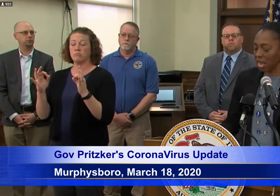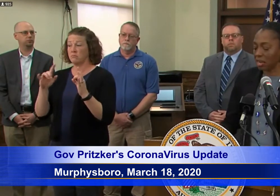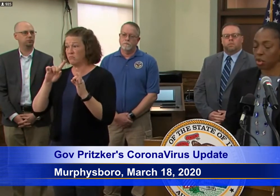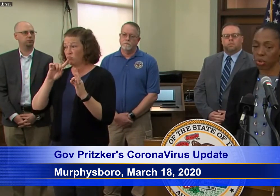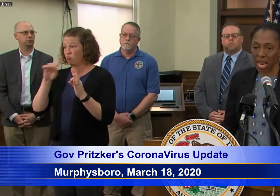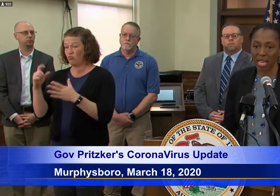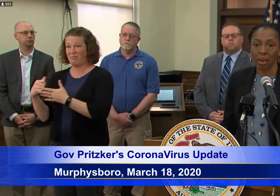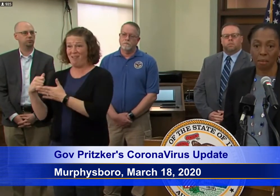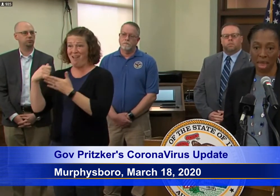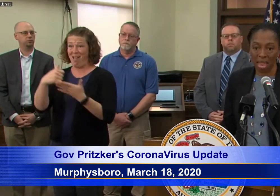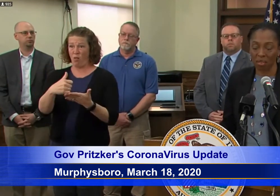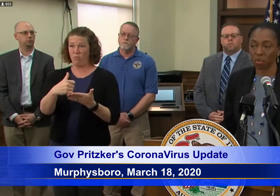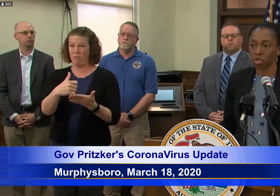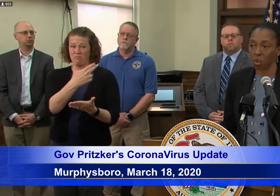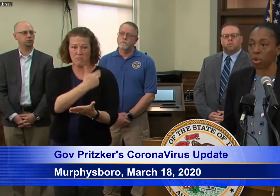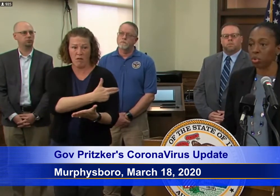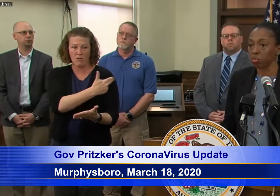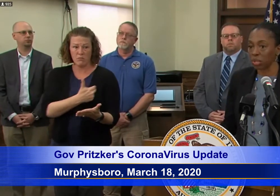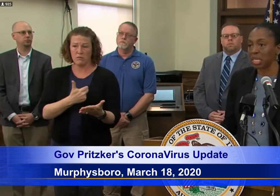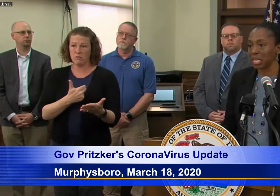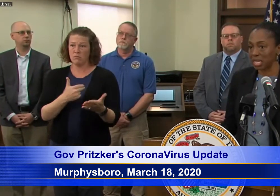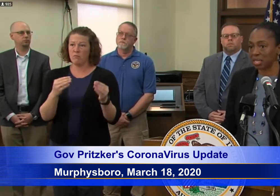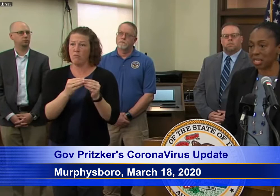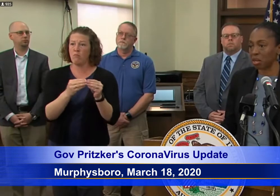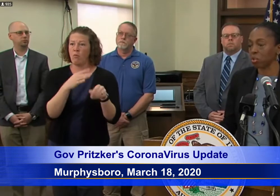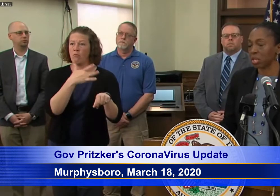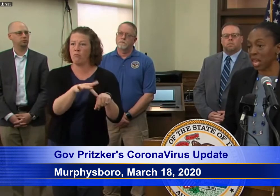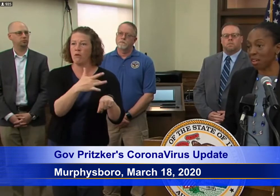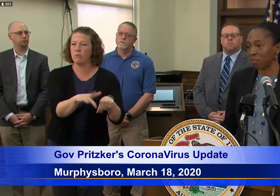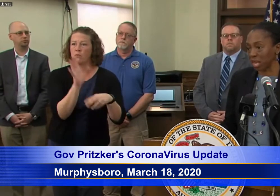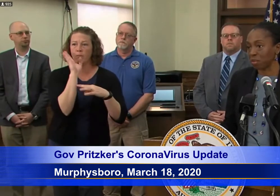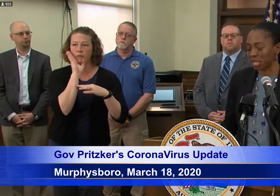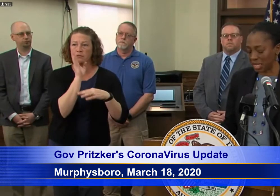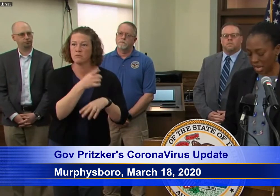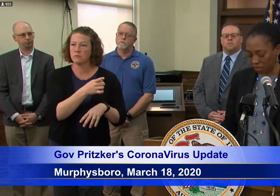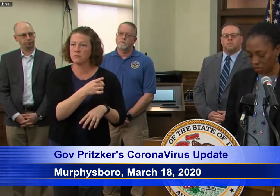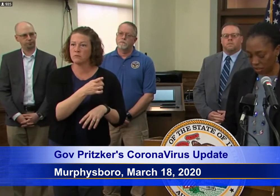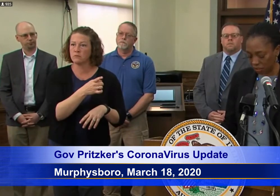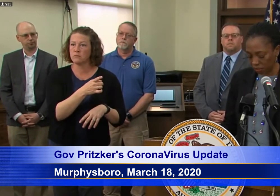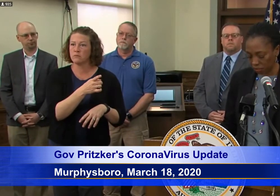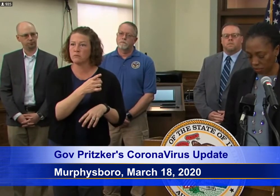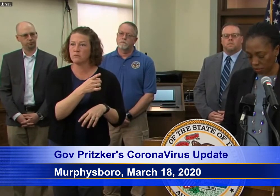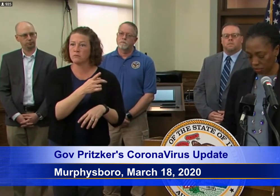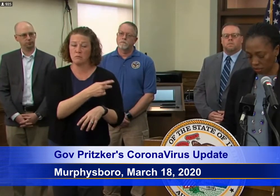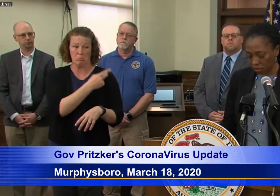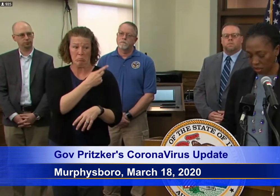in creating a bed for someone who really needs it and whose life can be saved.